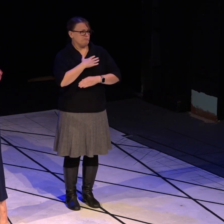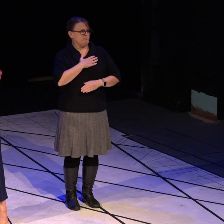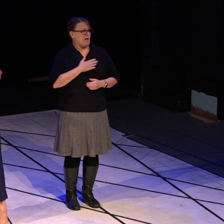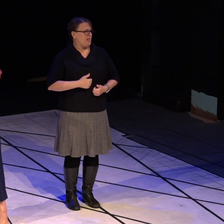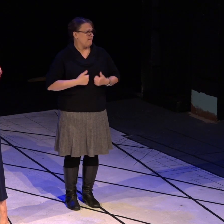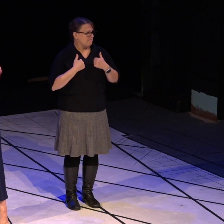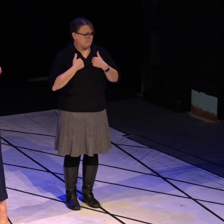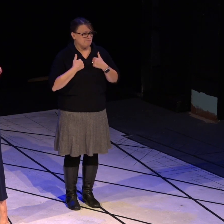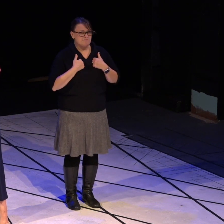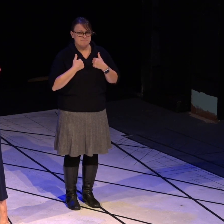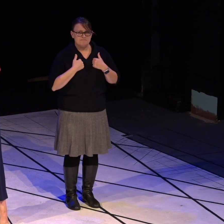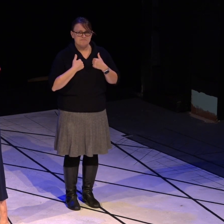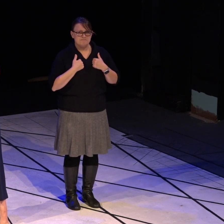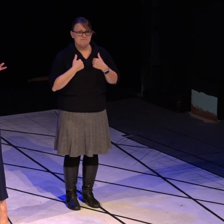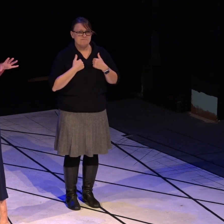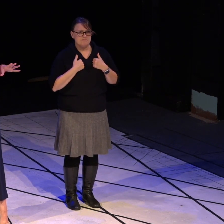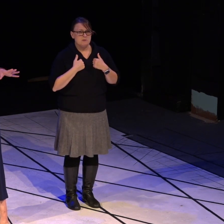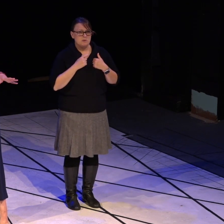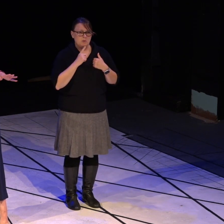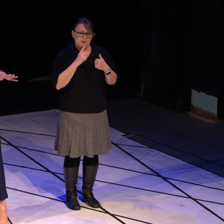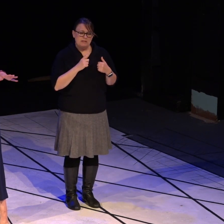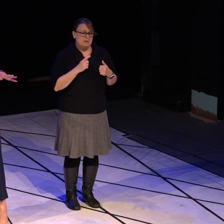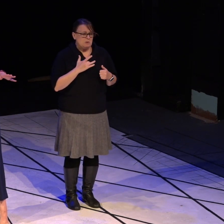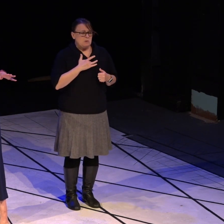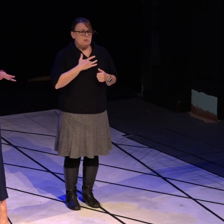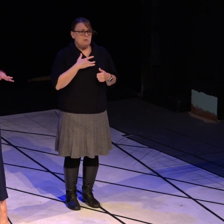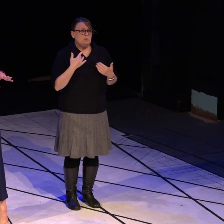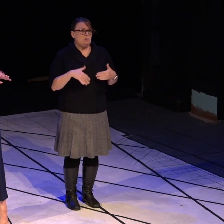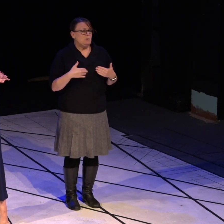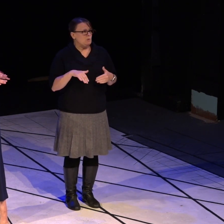and really touched me in a different sort of way.